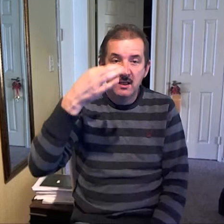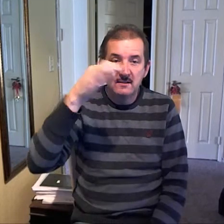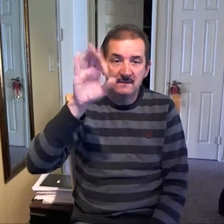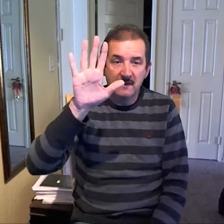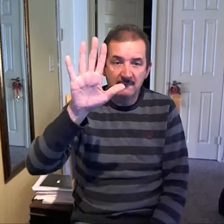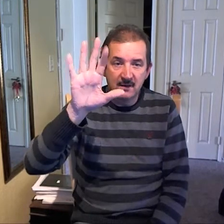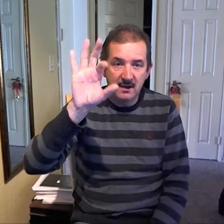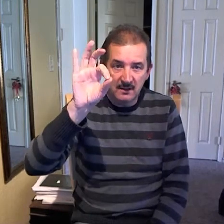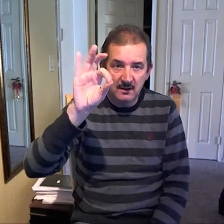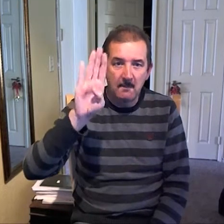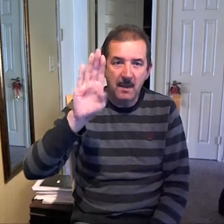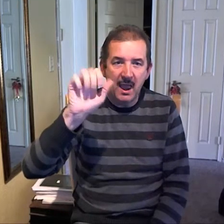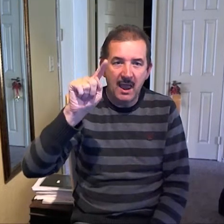How about Should Did